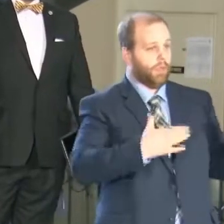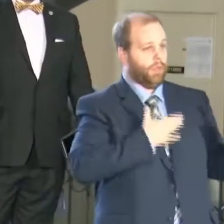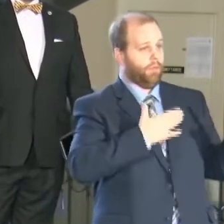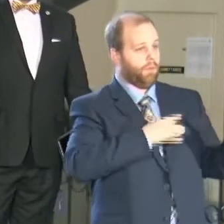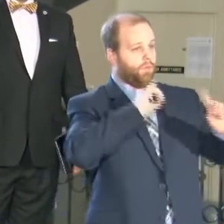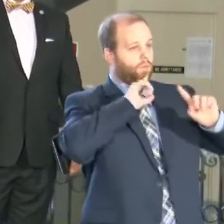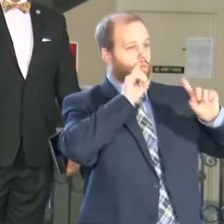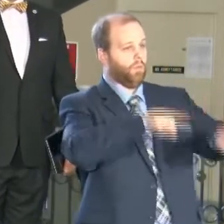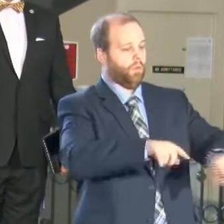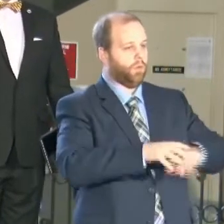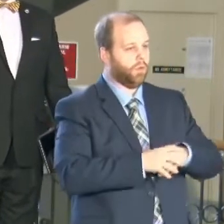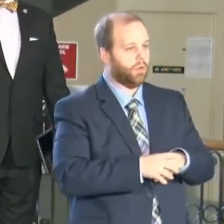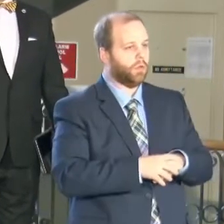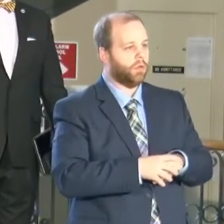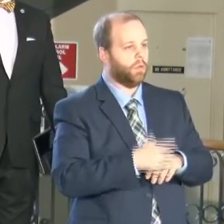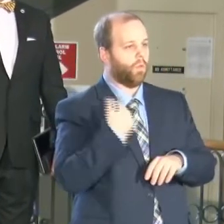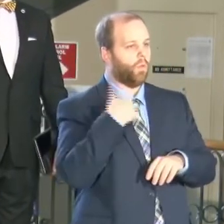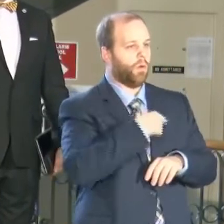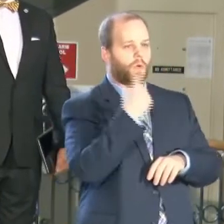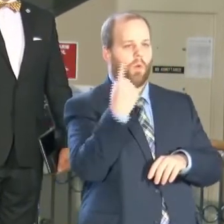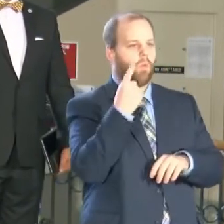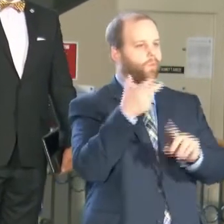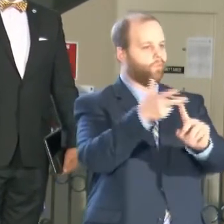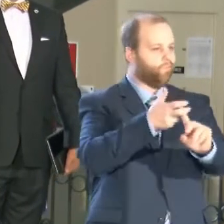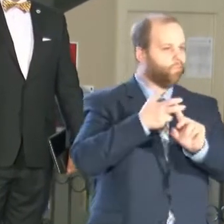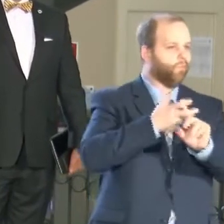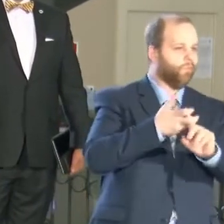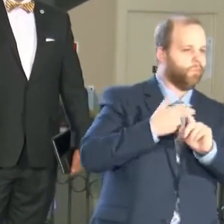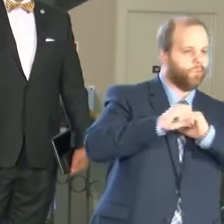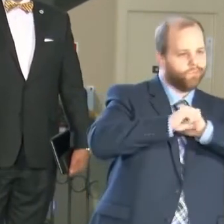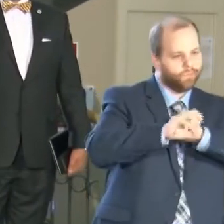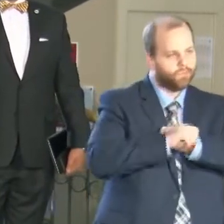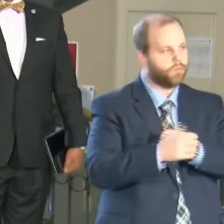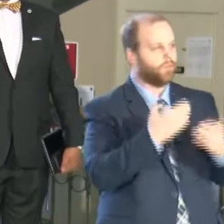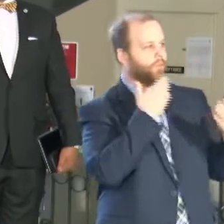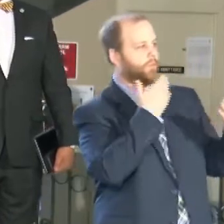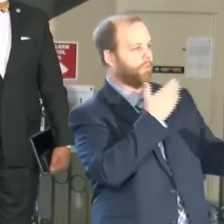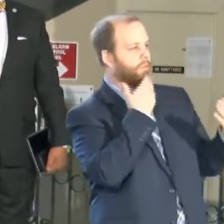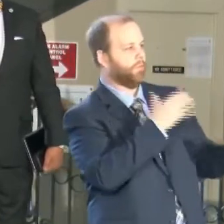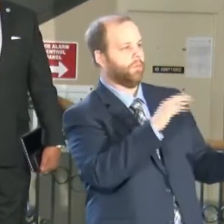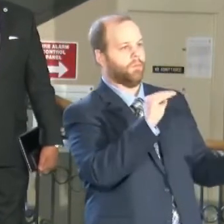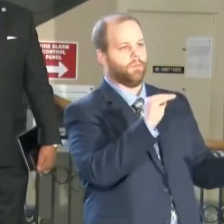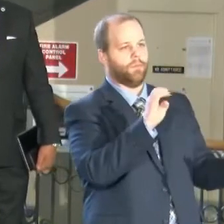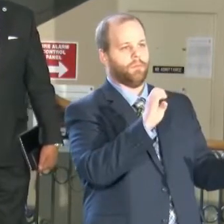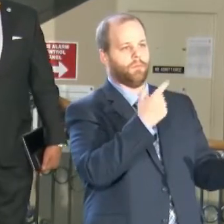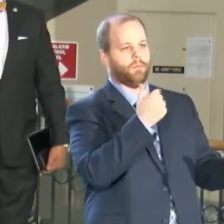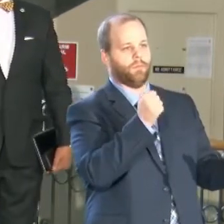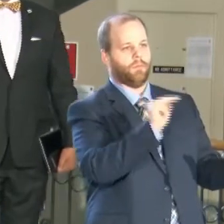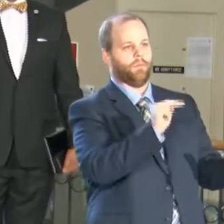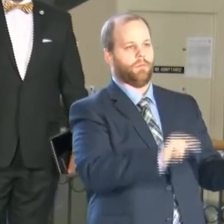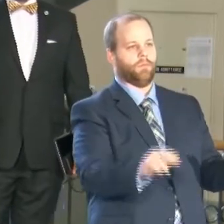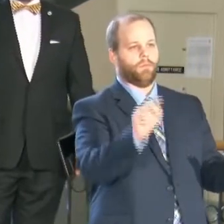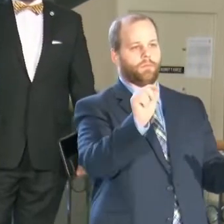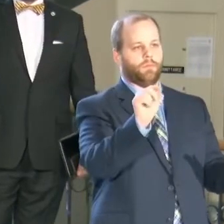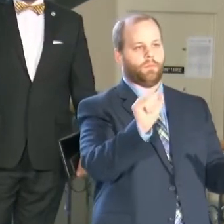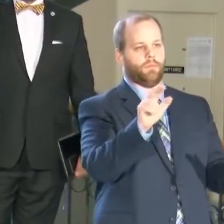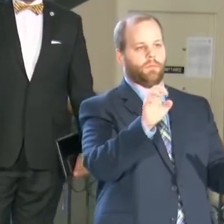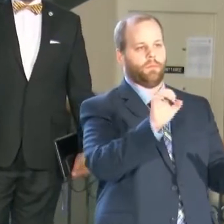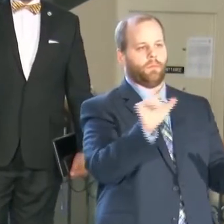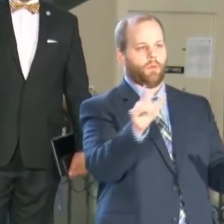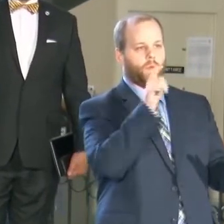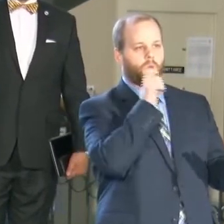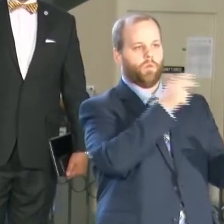we are continuously always focused on recruitment. I want to give a shout out to Major Tyrell, who's been doing a yeoman's job and doing that. We just